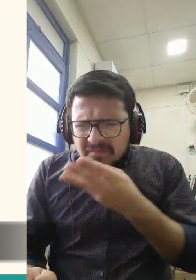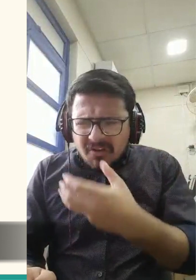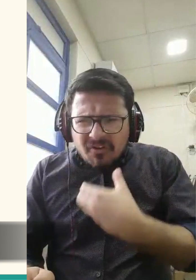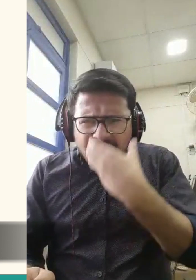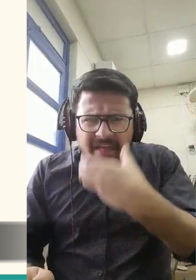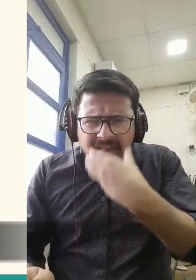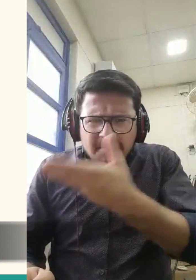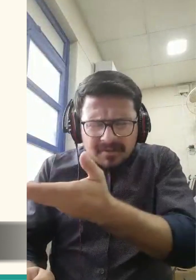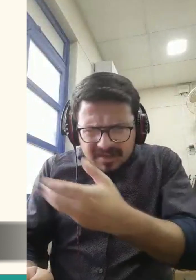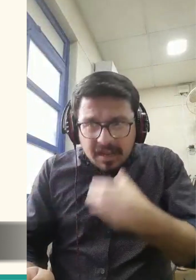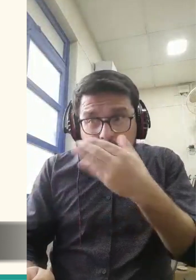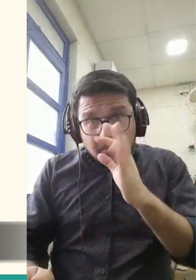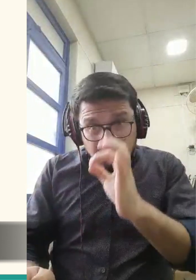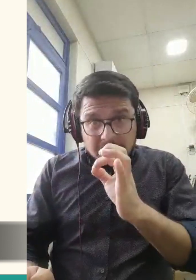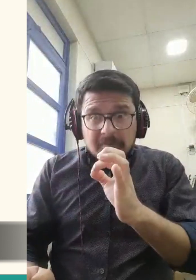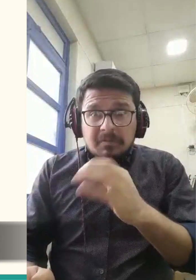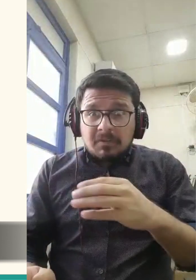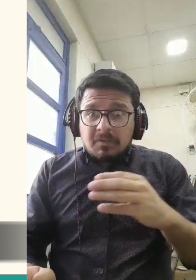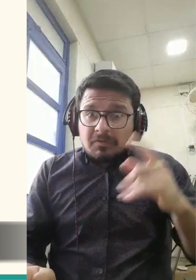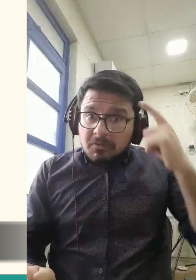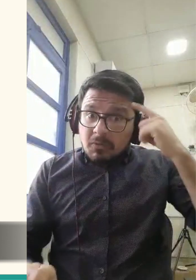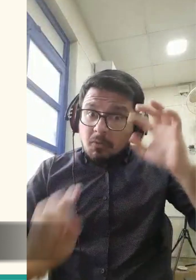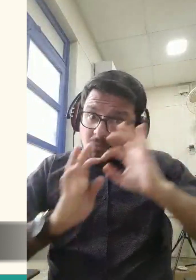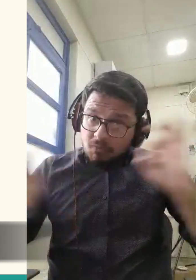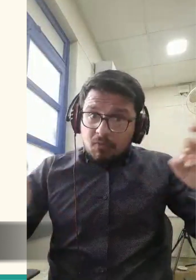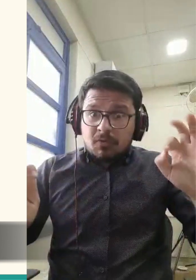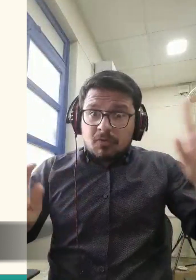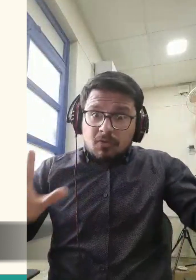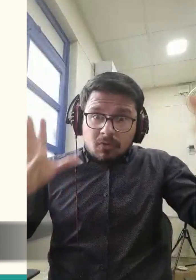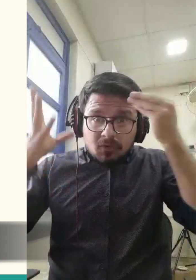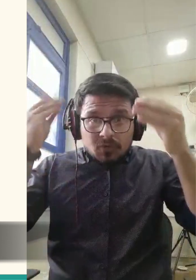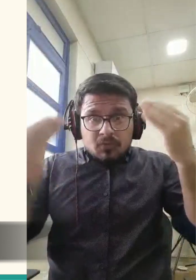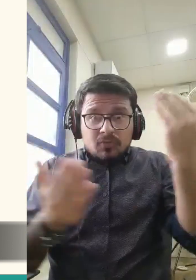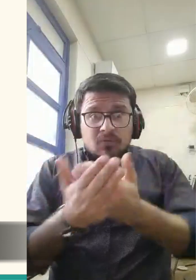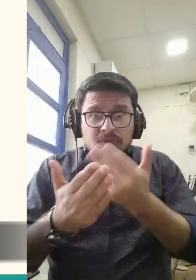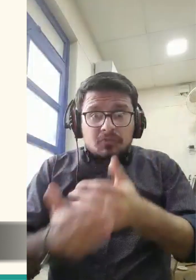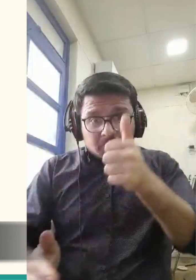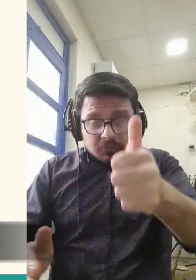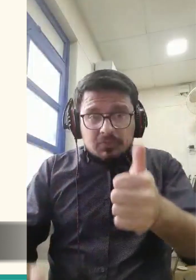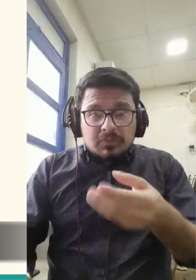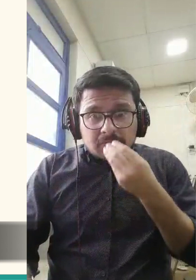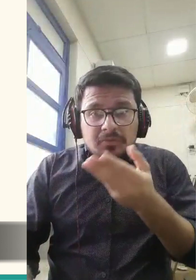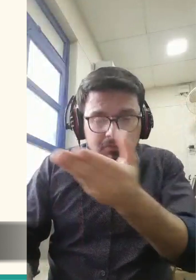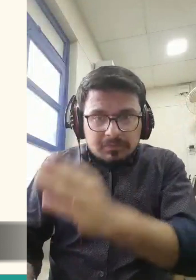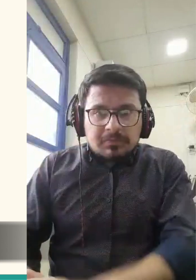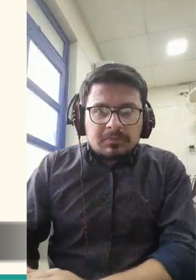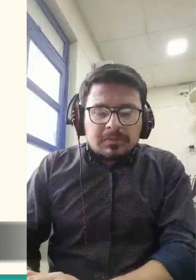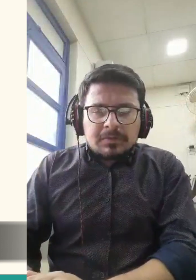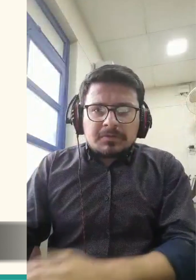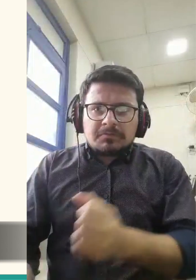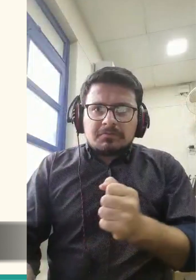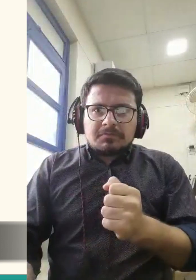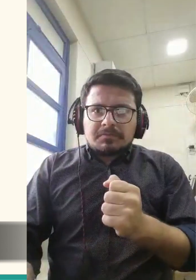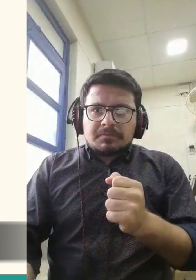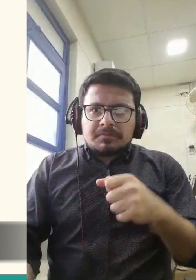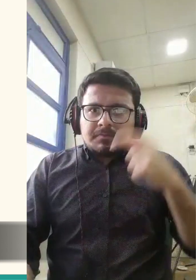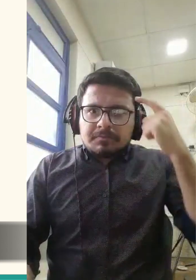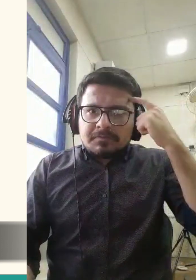The devil had promised that by eating the fruit, they would gain even more power